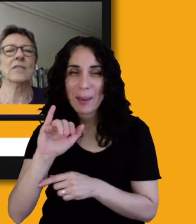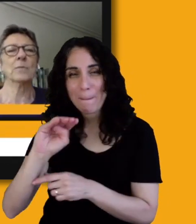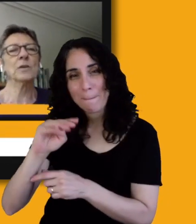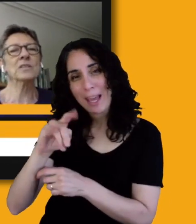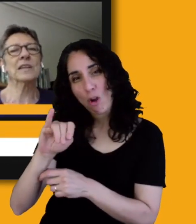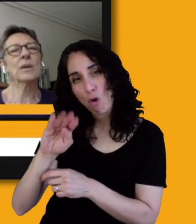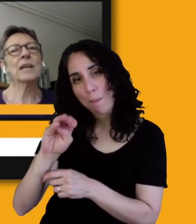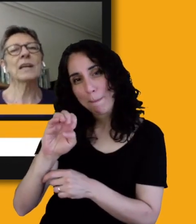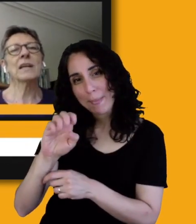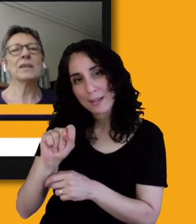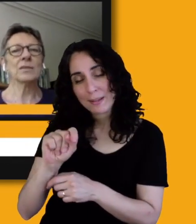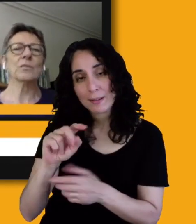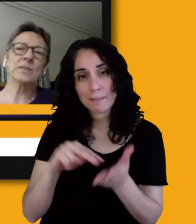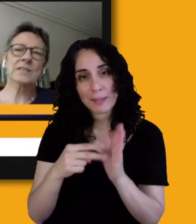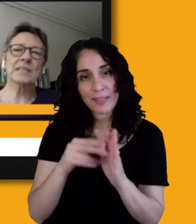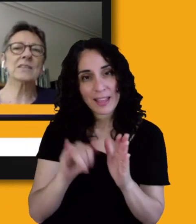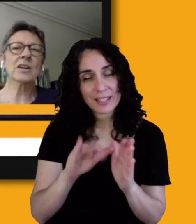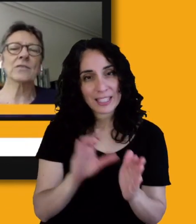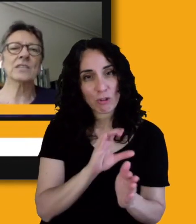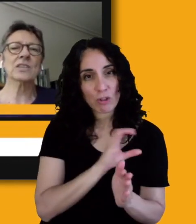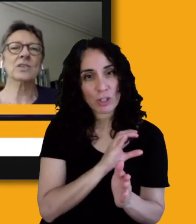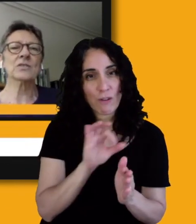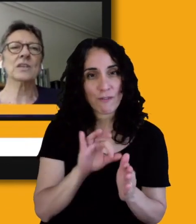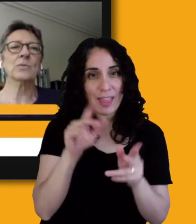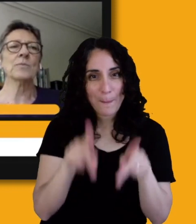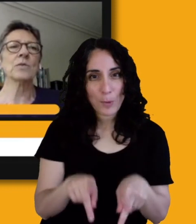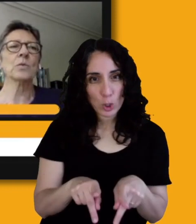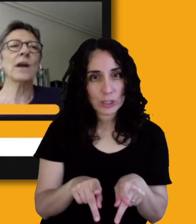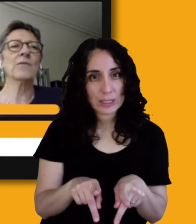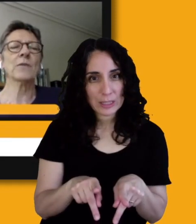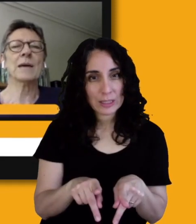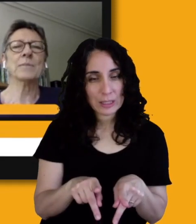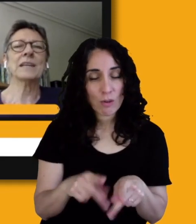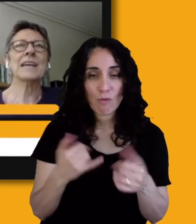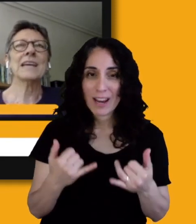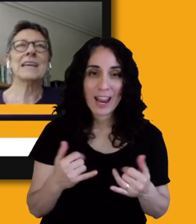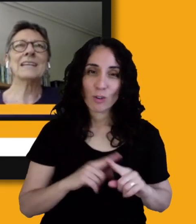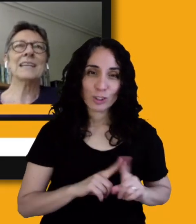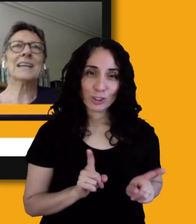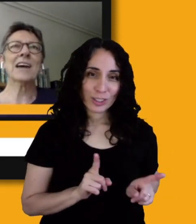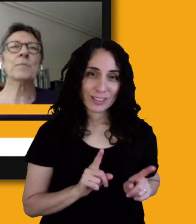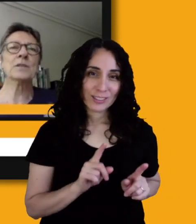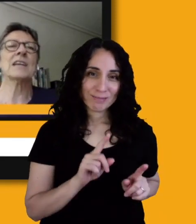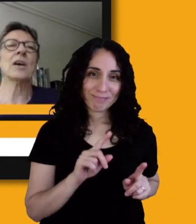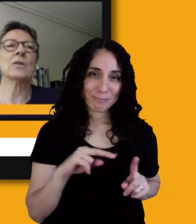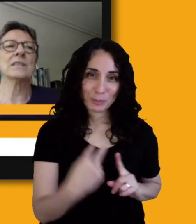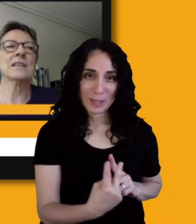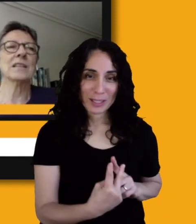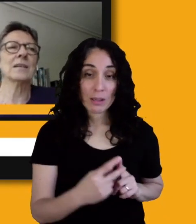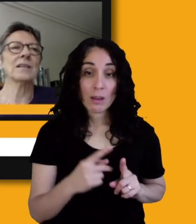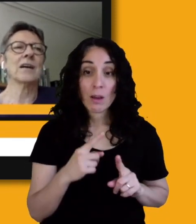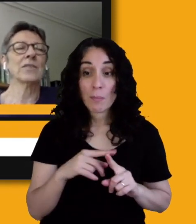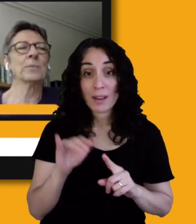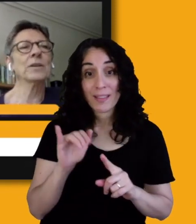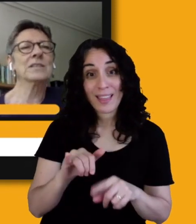the person. And we'll see as our conversation goes on, we've moved away from that, but it, it kind of puts the onus on the, on the person.